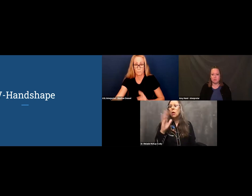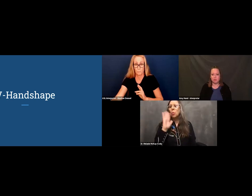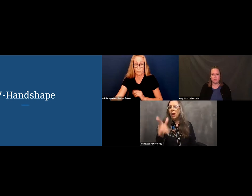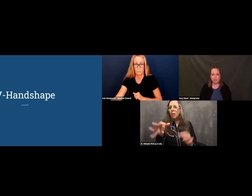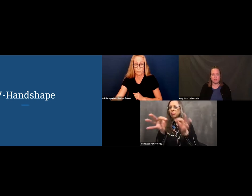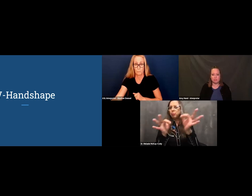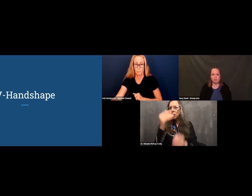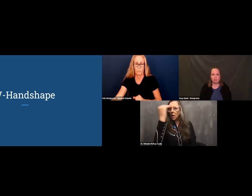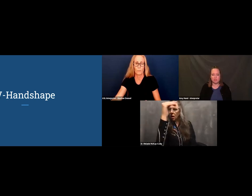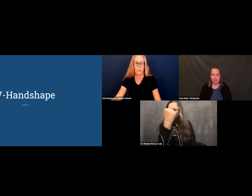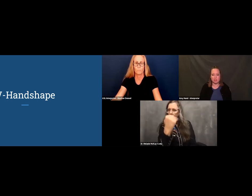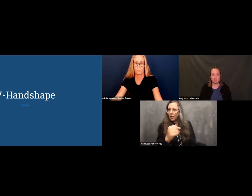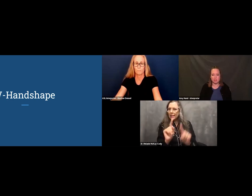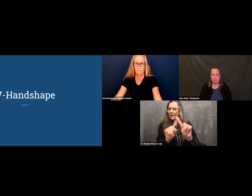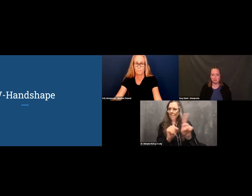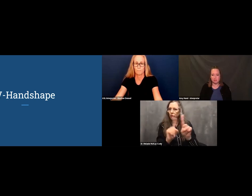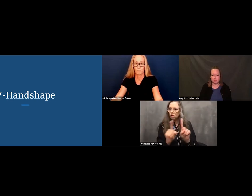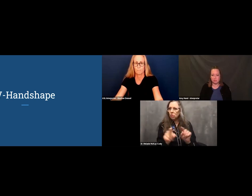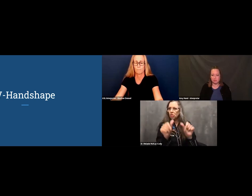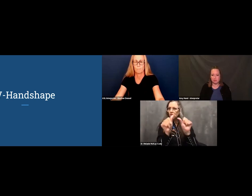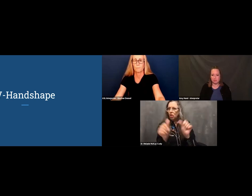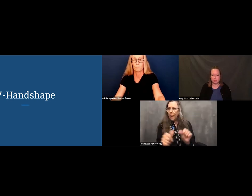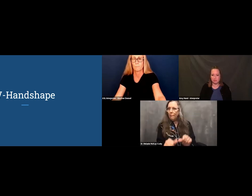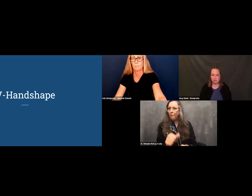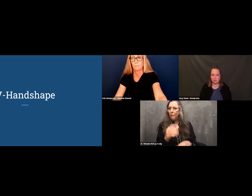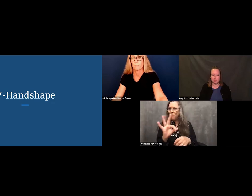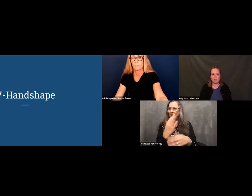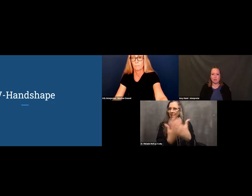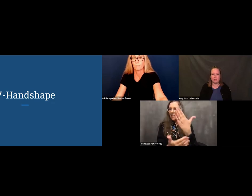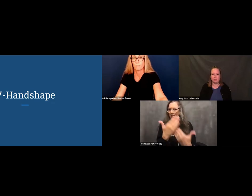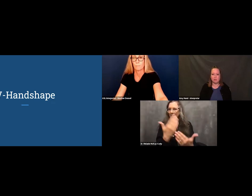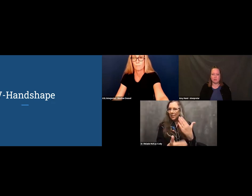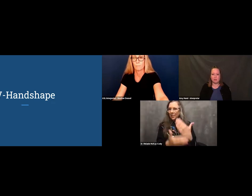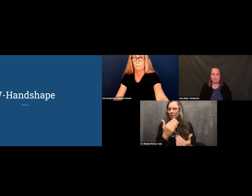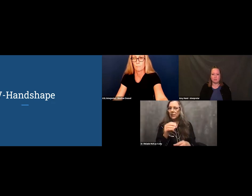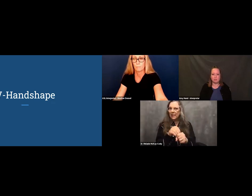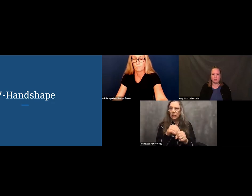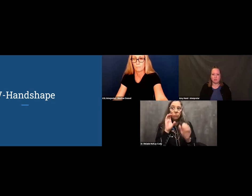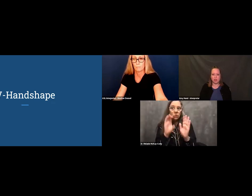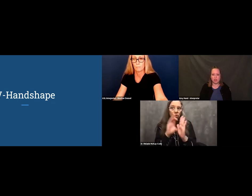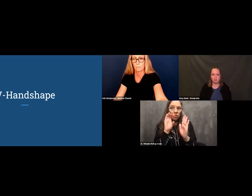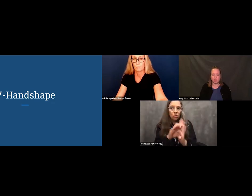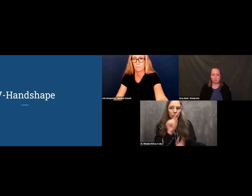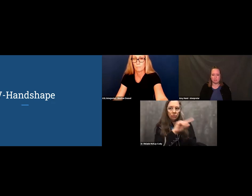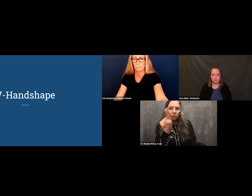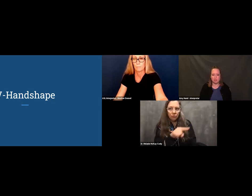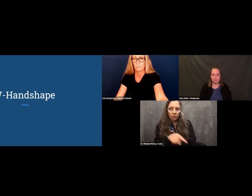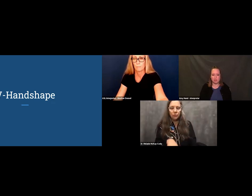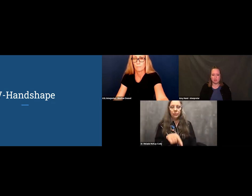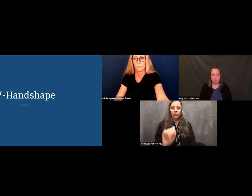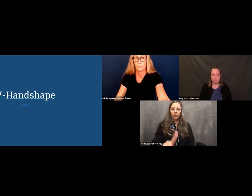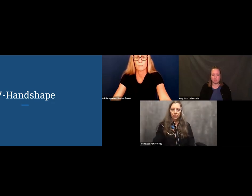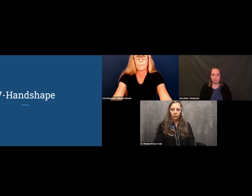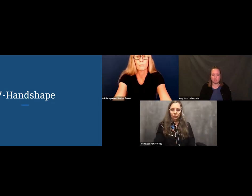Next, I want to look at some of the signs in some of the paintings. And I'm going to focus on some of the different hand shapes